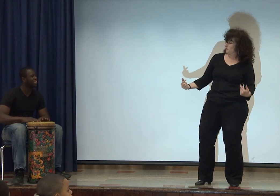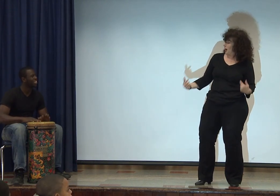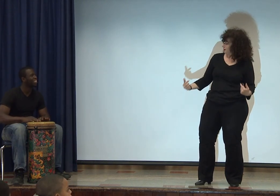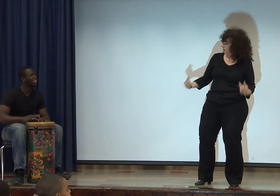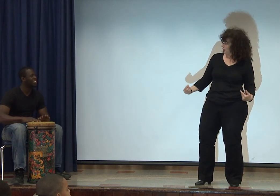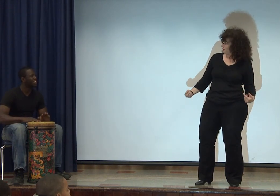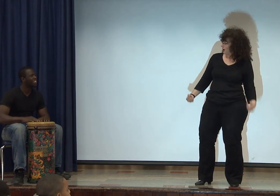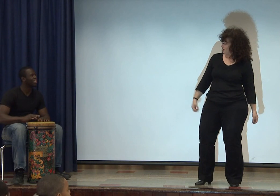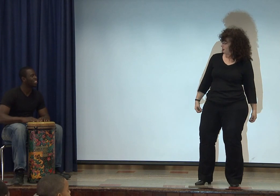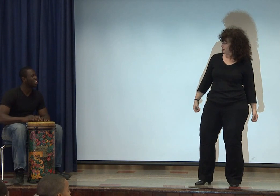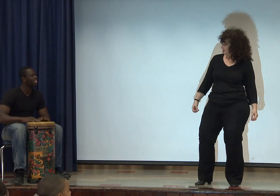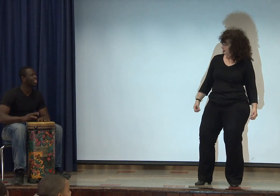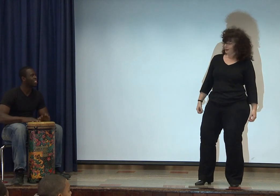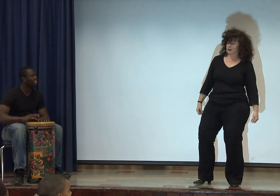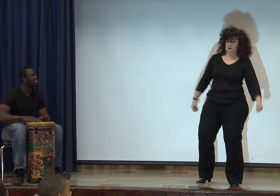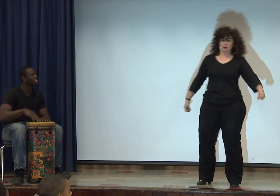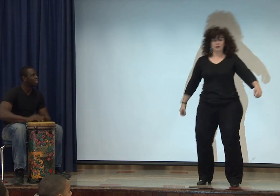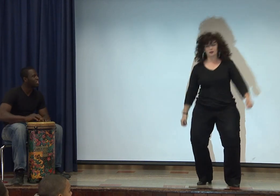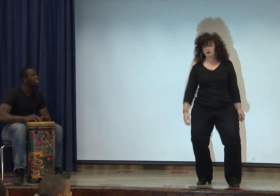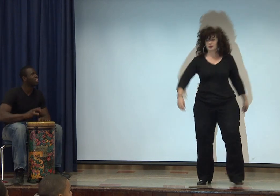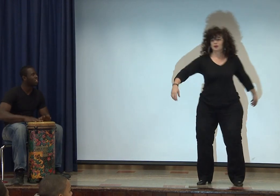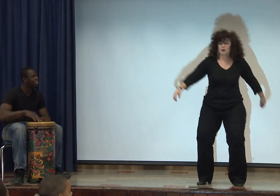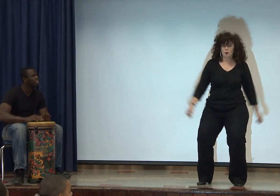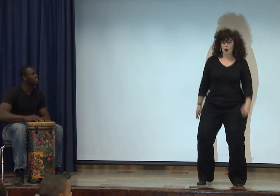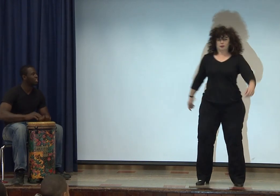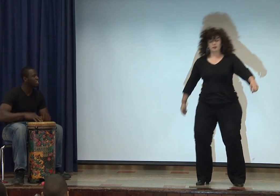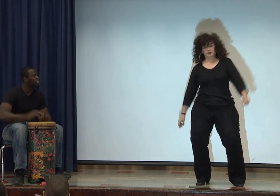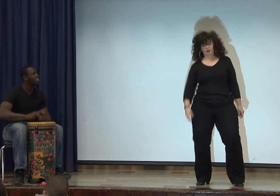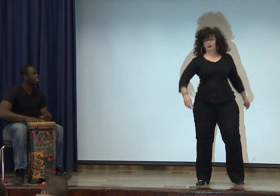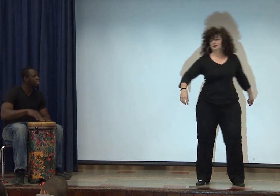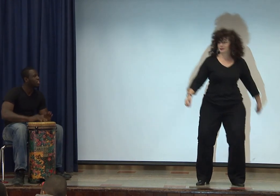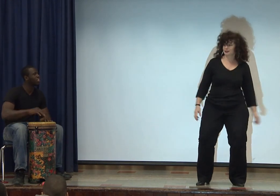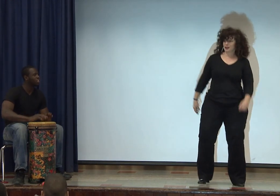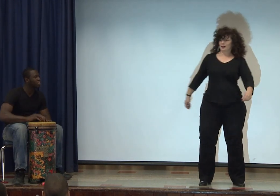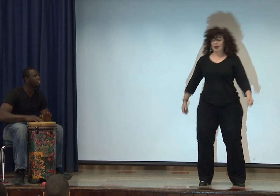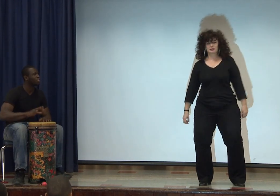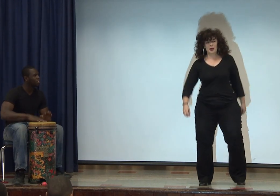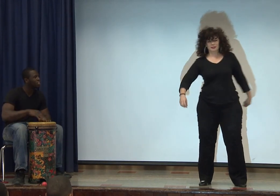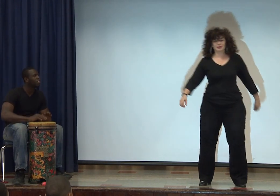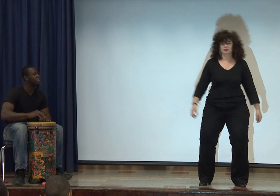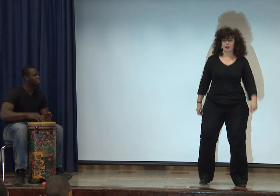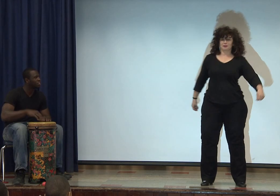be my friend forever. And the two of them walked through the jungle as vastly friends.